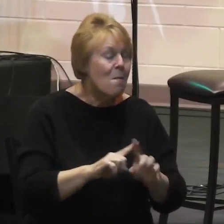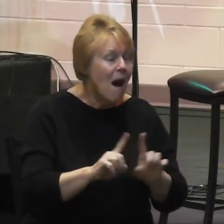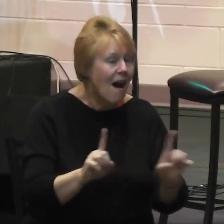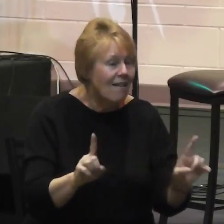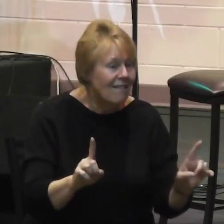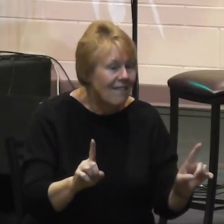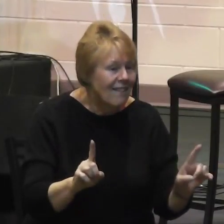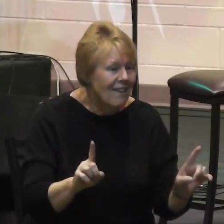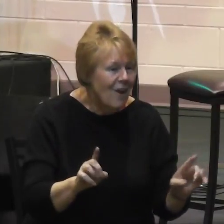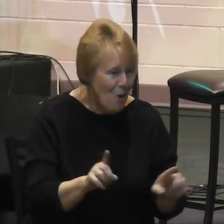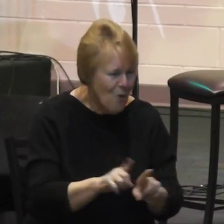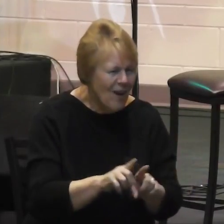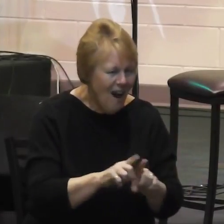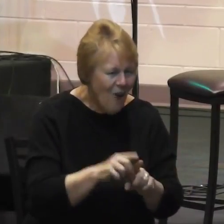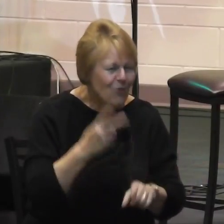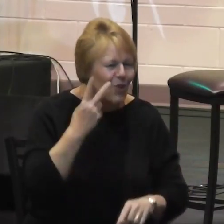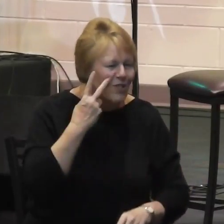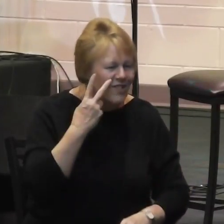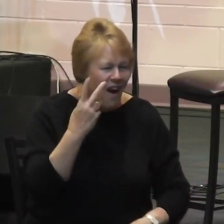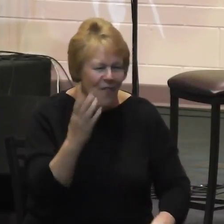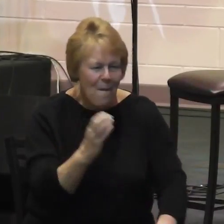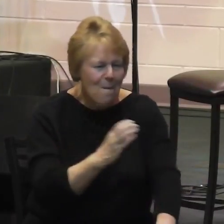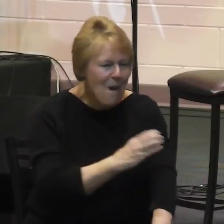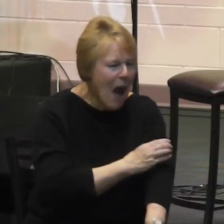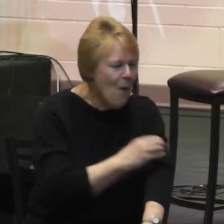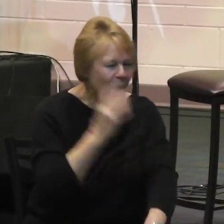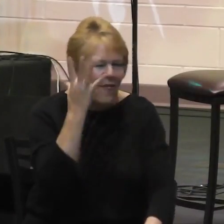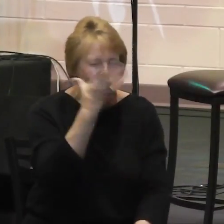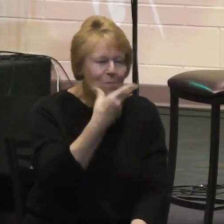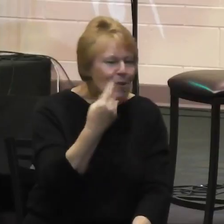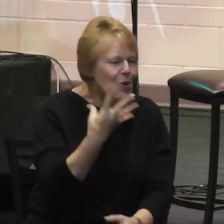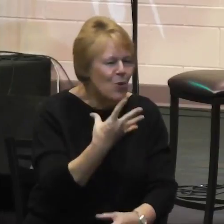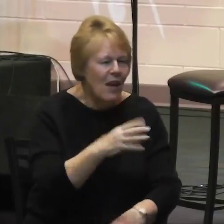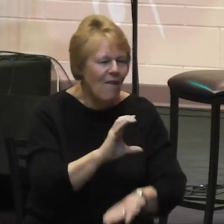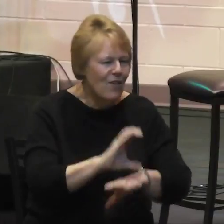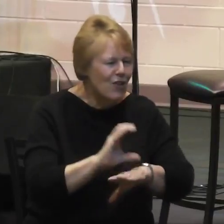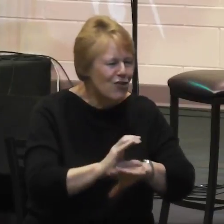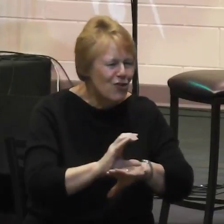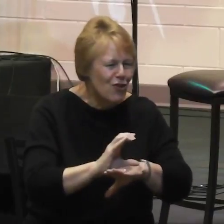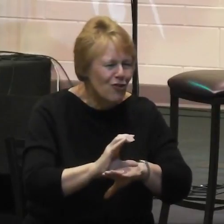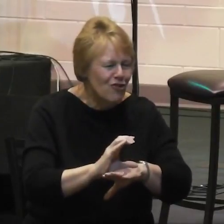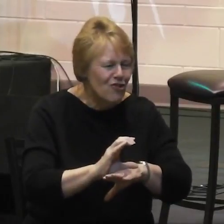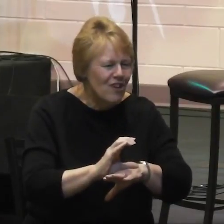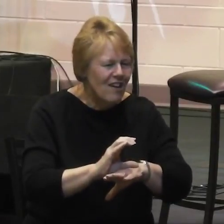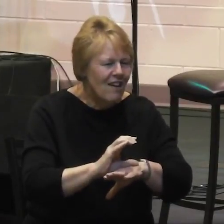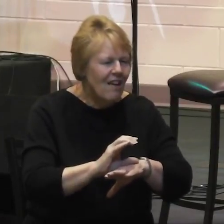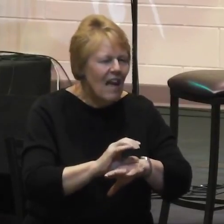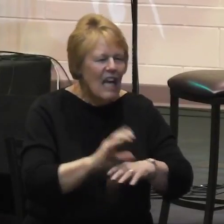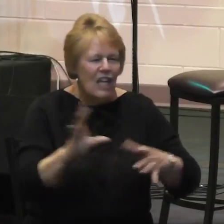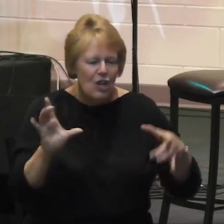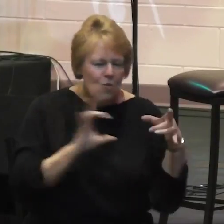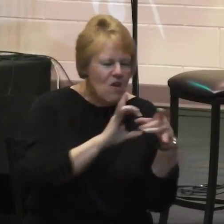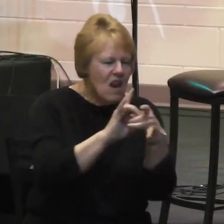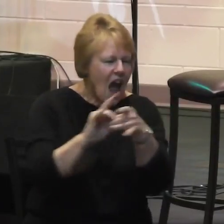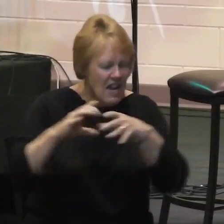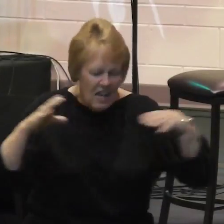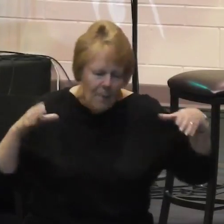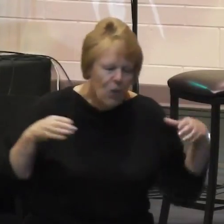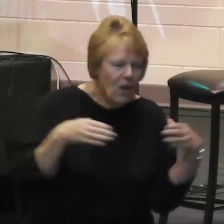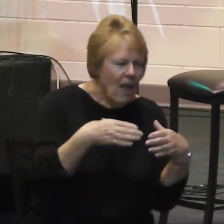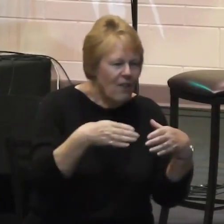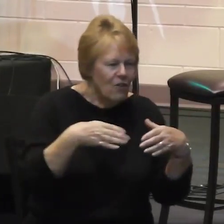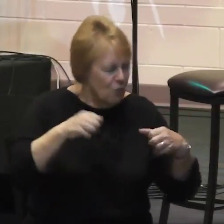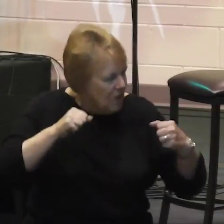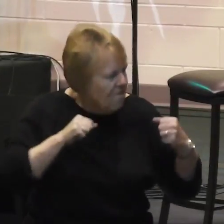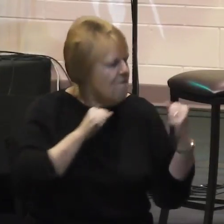and the beauty of the Church united to confront a common enemy in perhaps